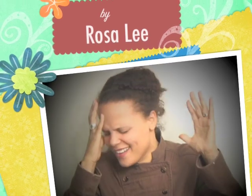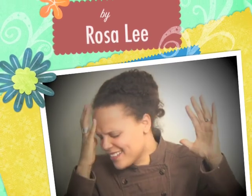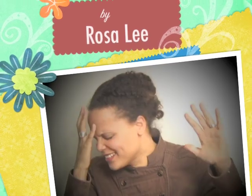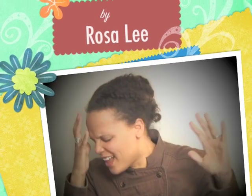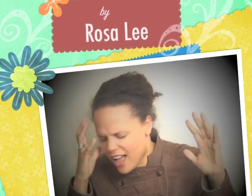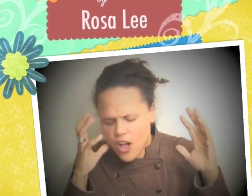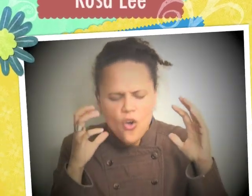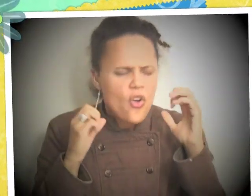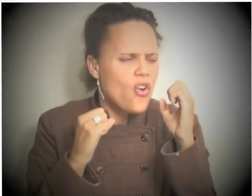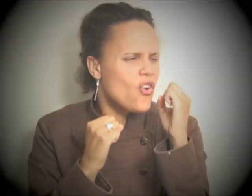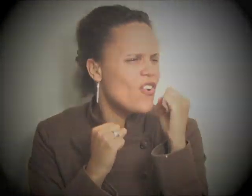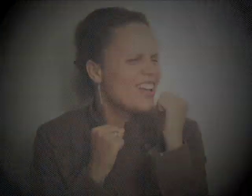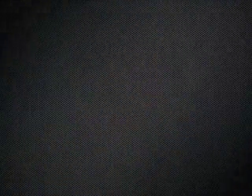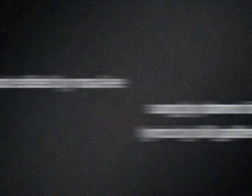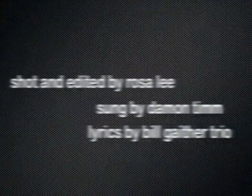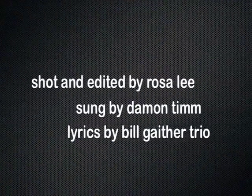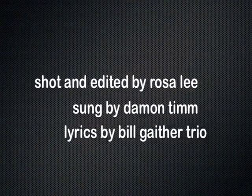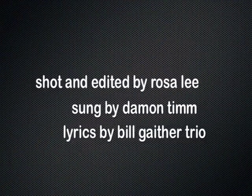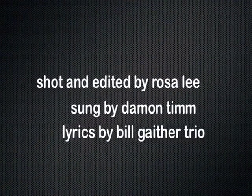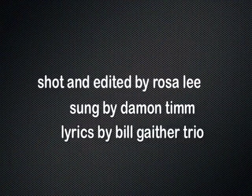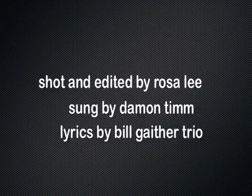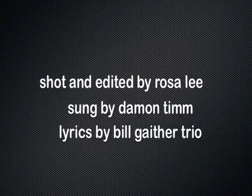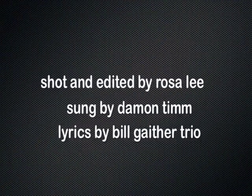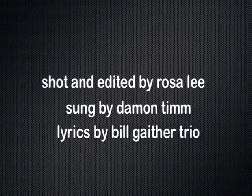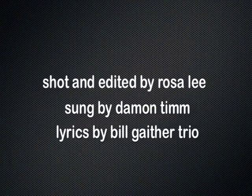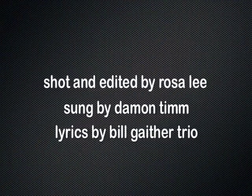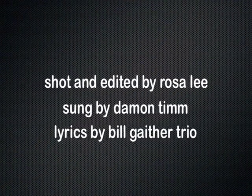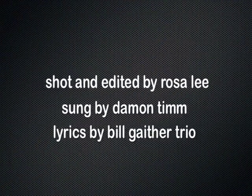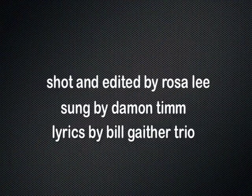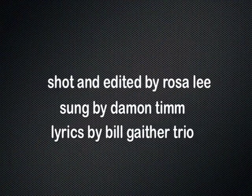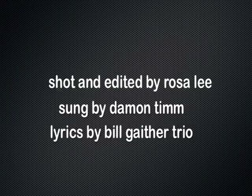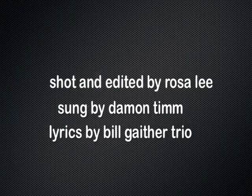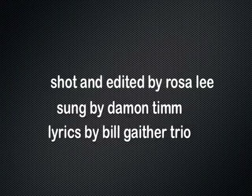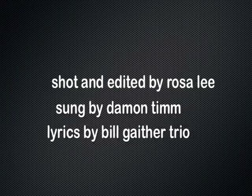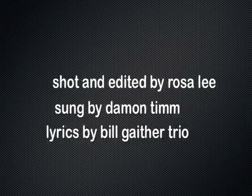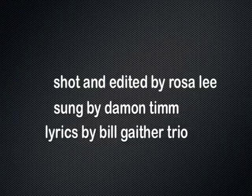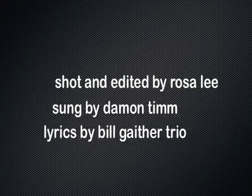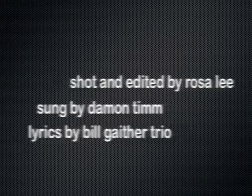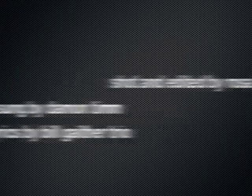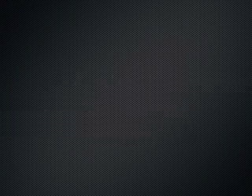Make sure we get a myself Thank